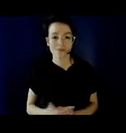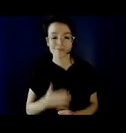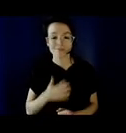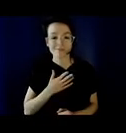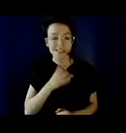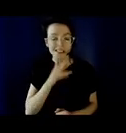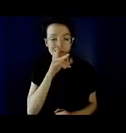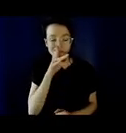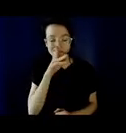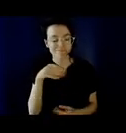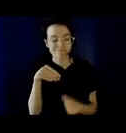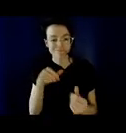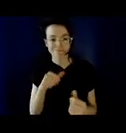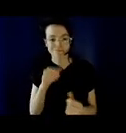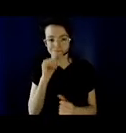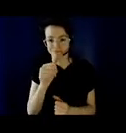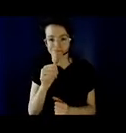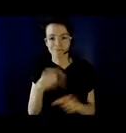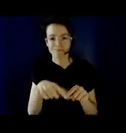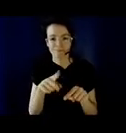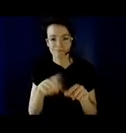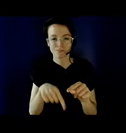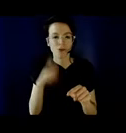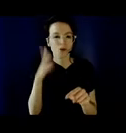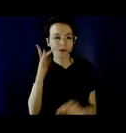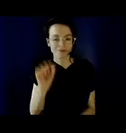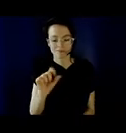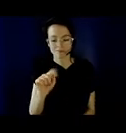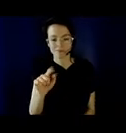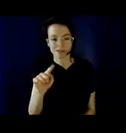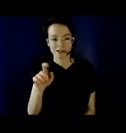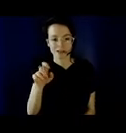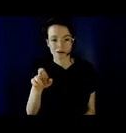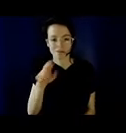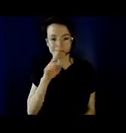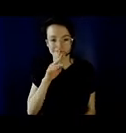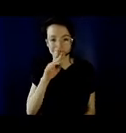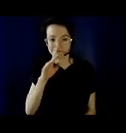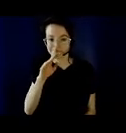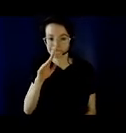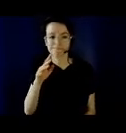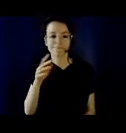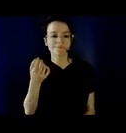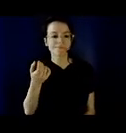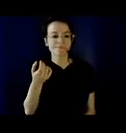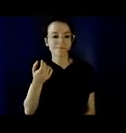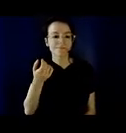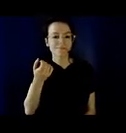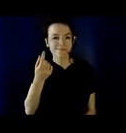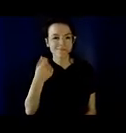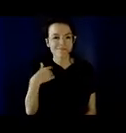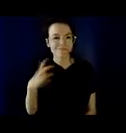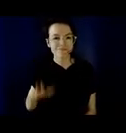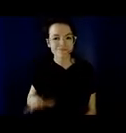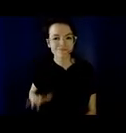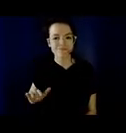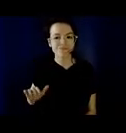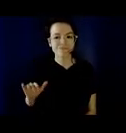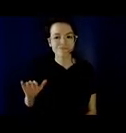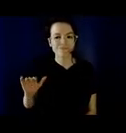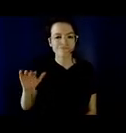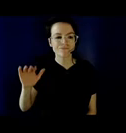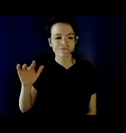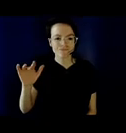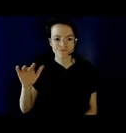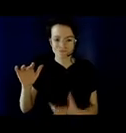I am a sederer, and I cannot speak fluently. I have lived with this disfluent speech since childhood, but I have not